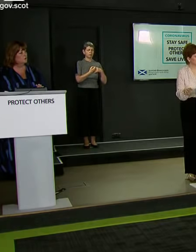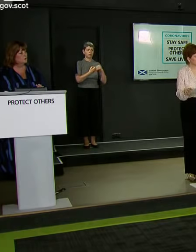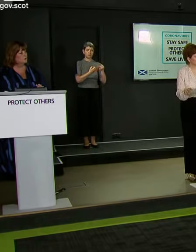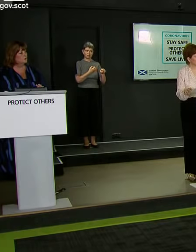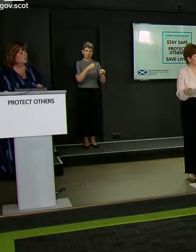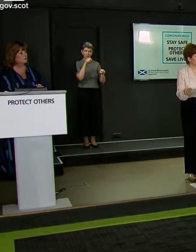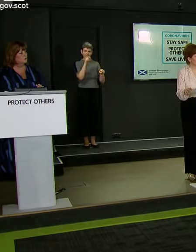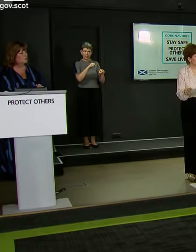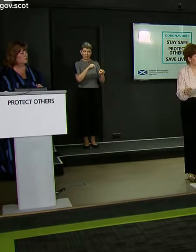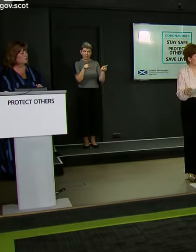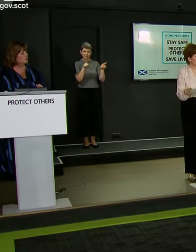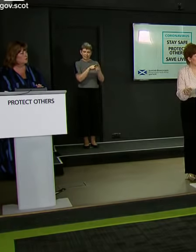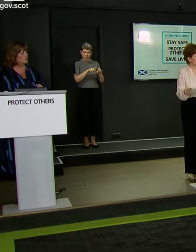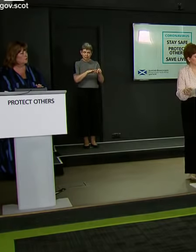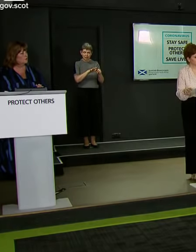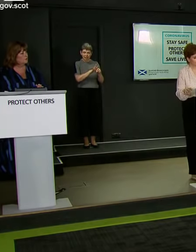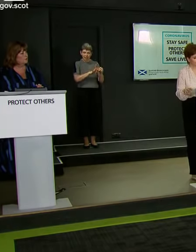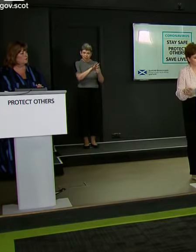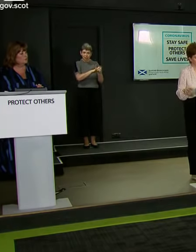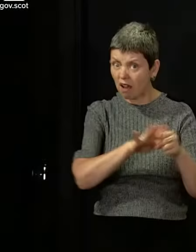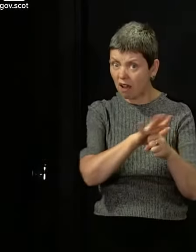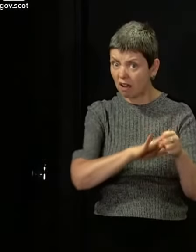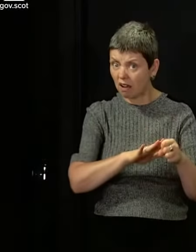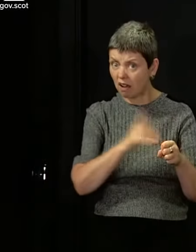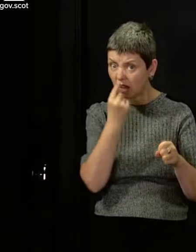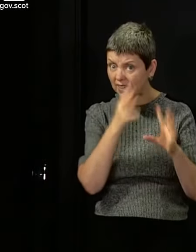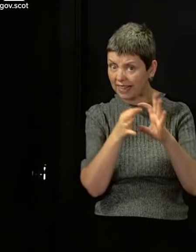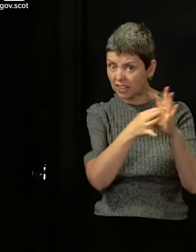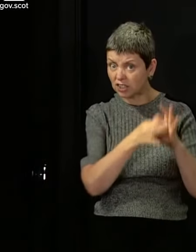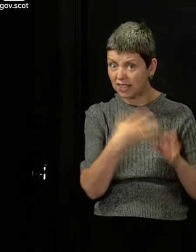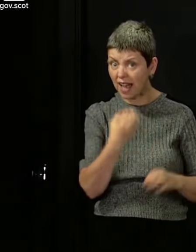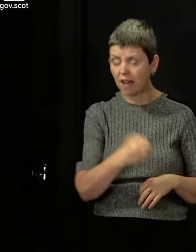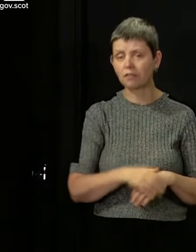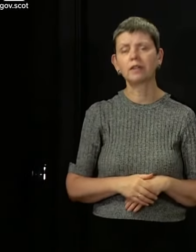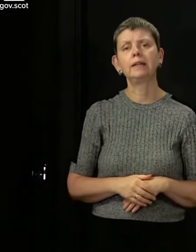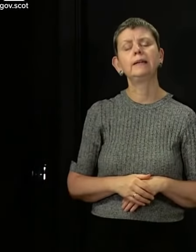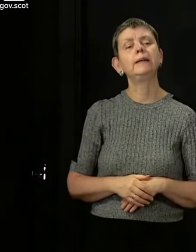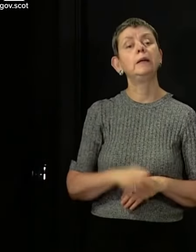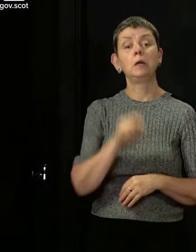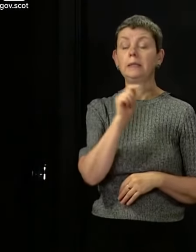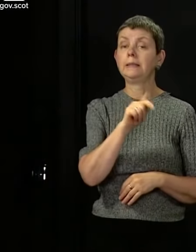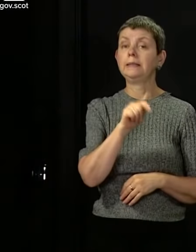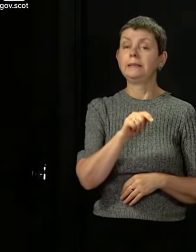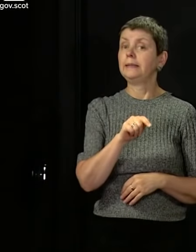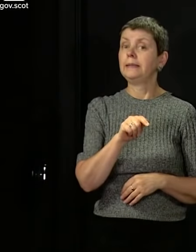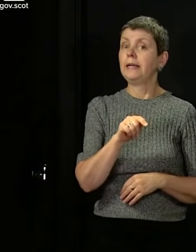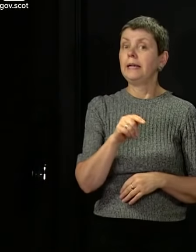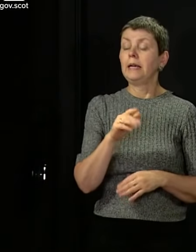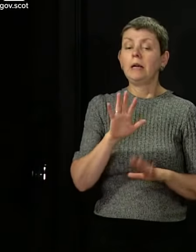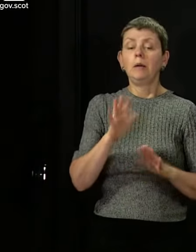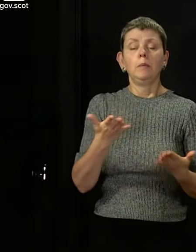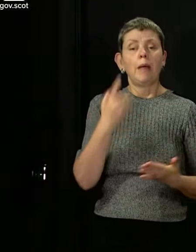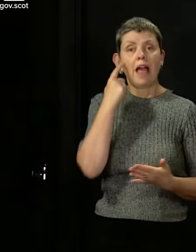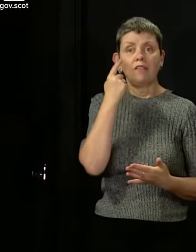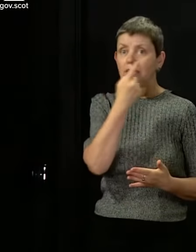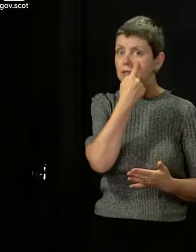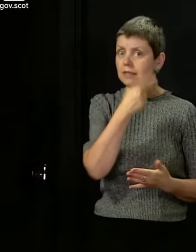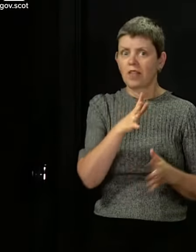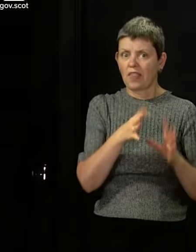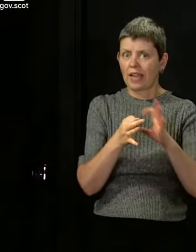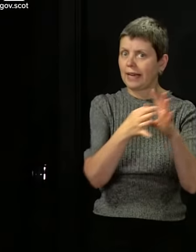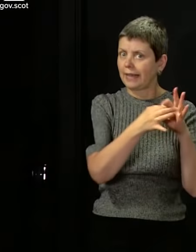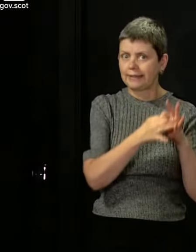they in the same geographical area, for example? On that point, no, there is not any suggestion at the moment that they're connected. I've had